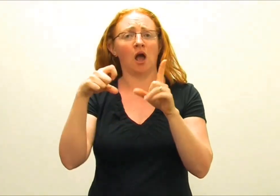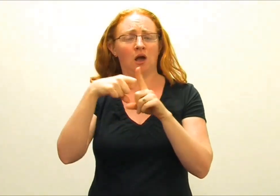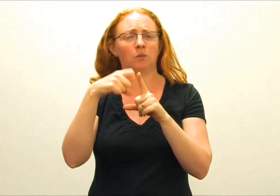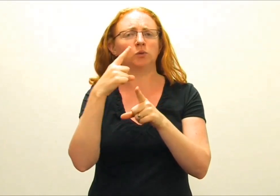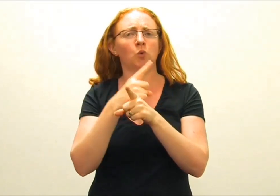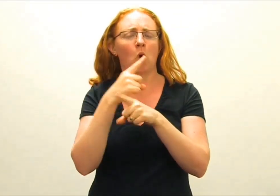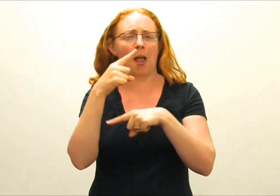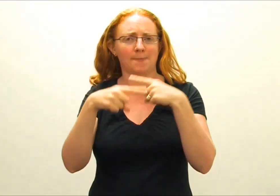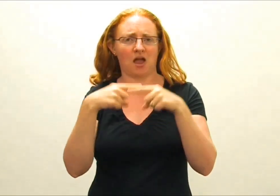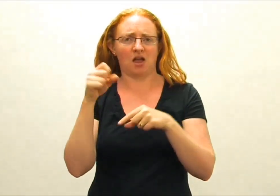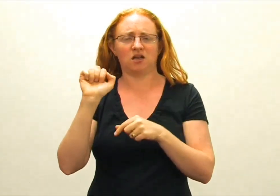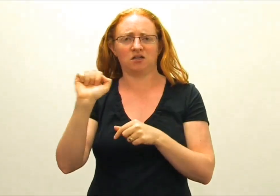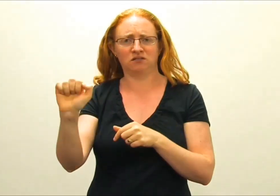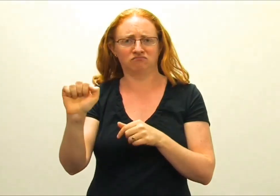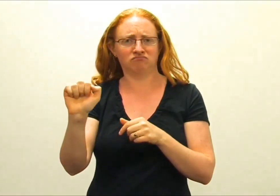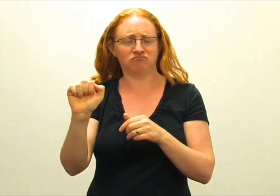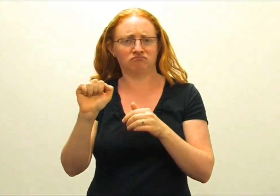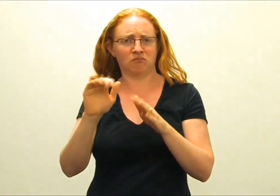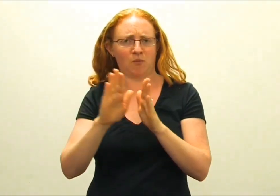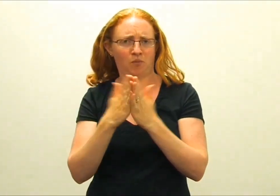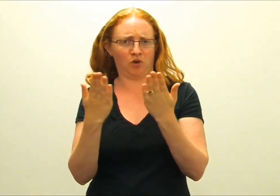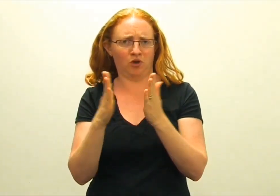And Jack will be talking about his book.